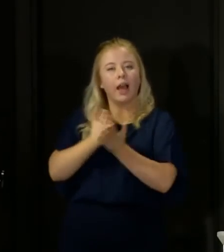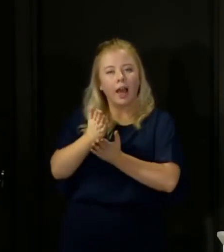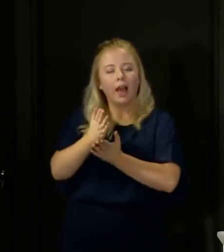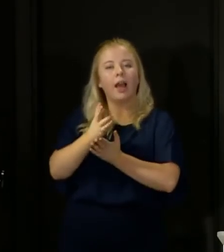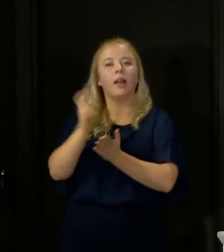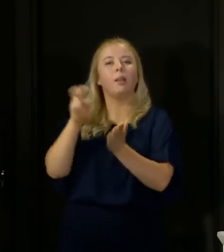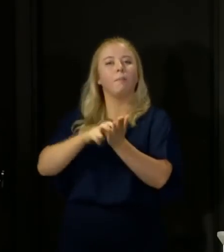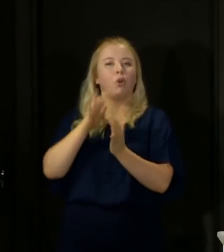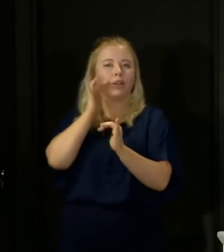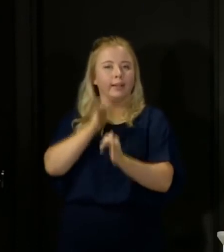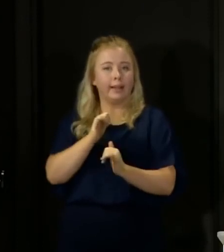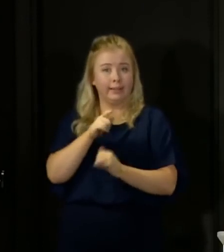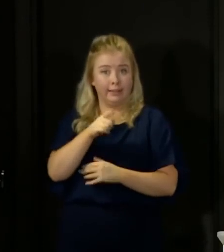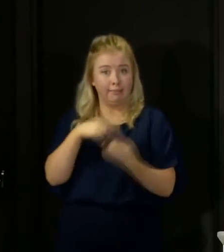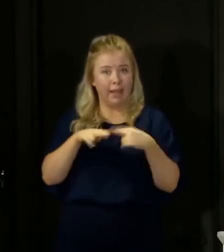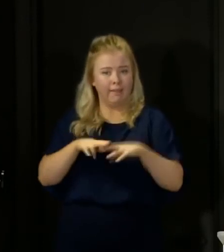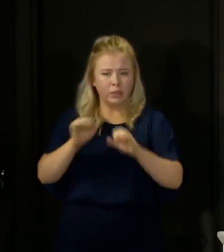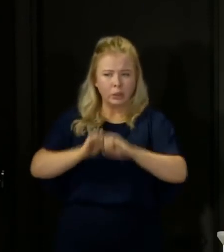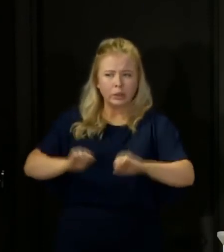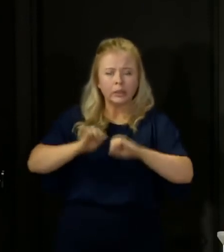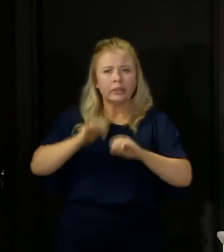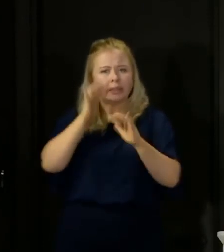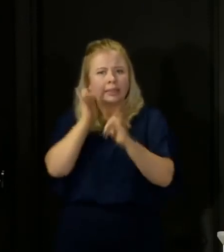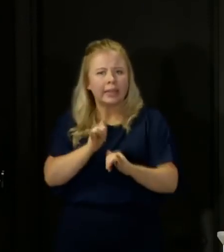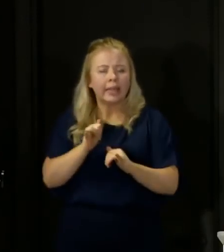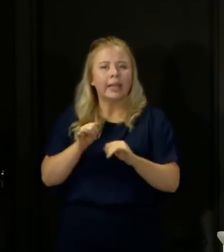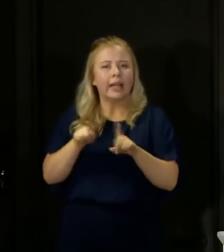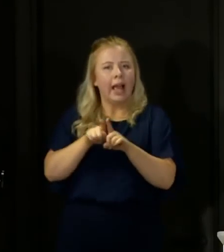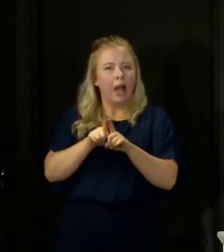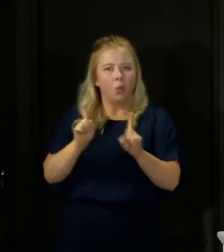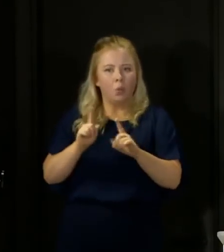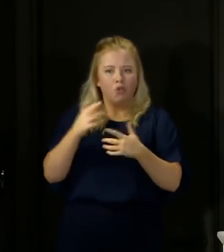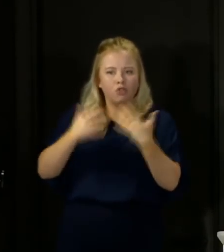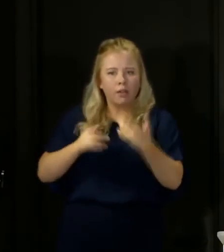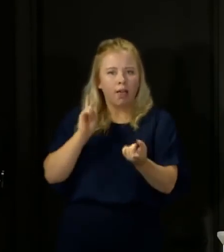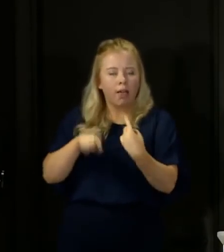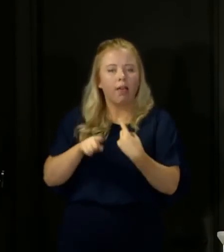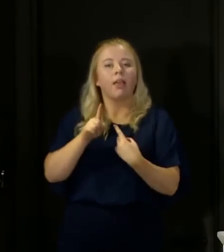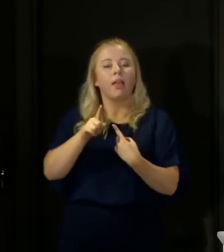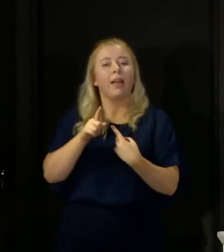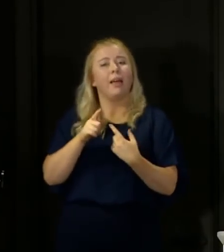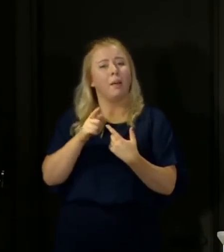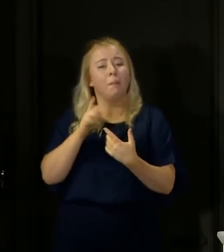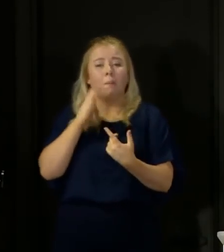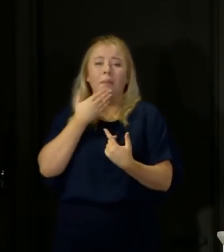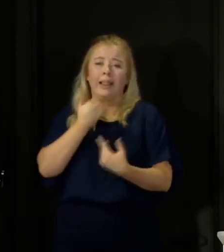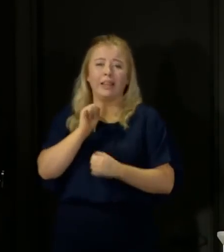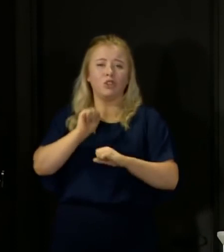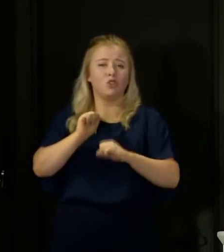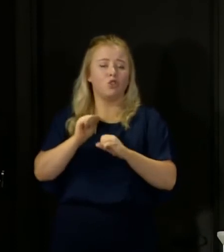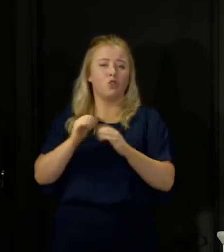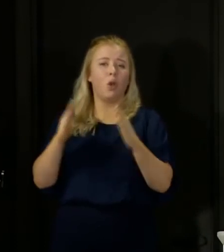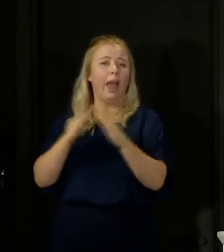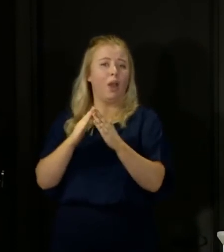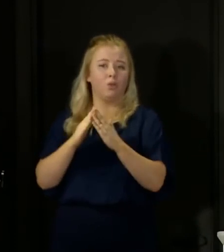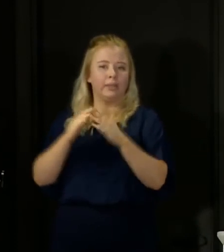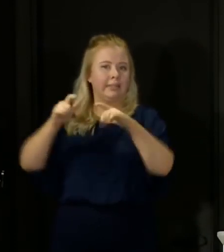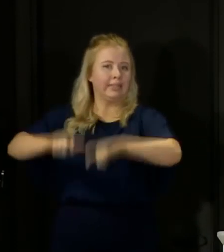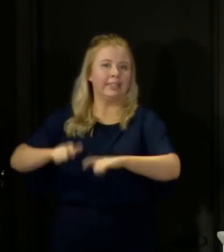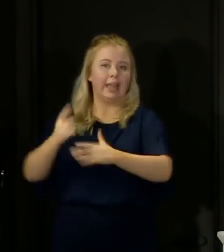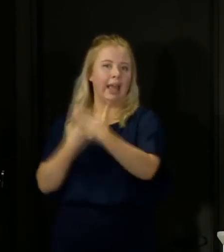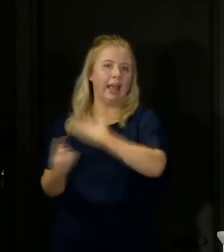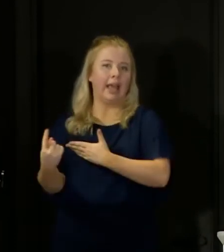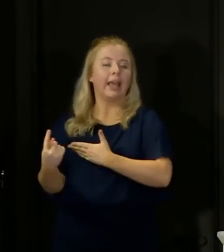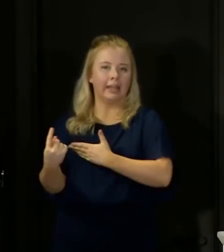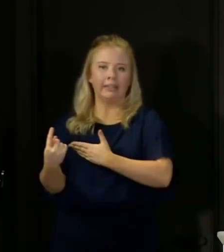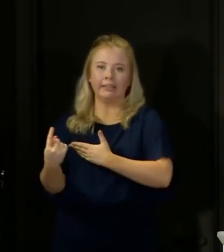you wait for your test and the result, it's essential that you and your household self-isolate, which of course is what we advise you to do already if you have